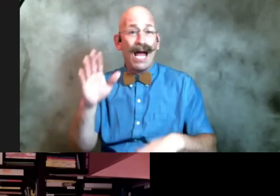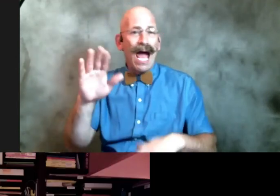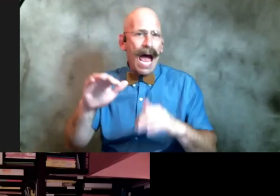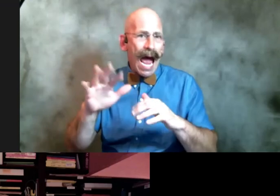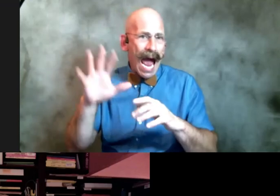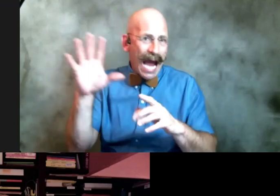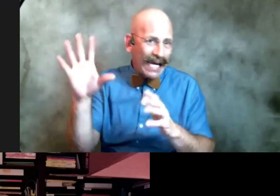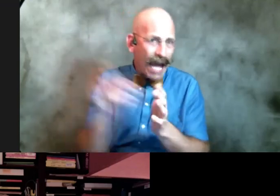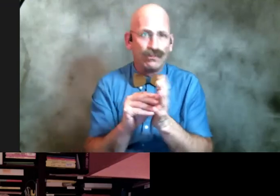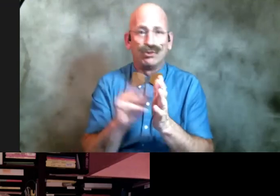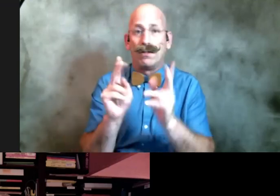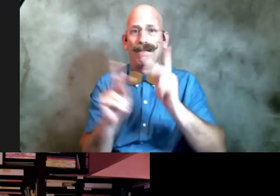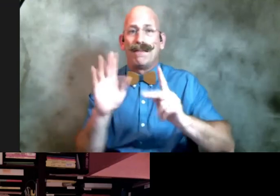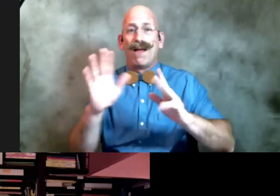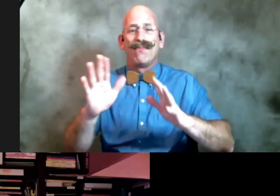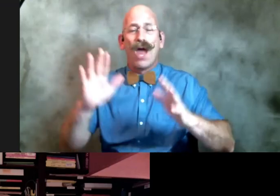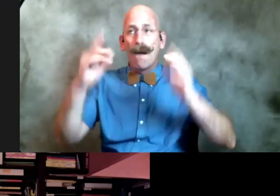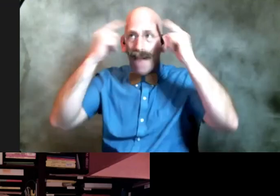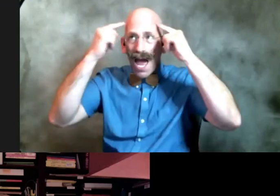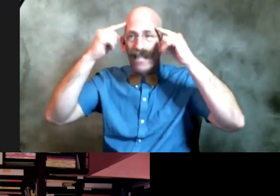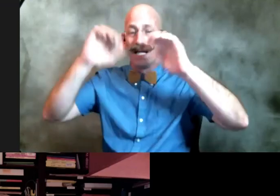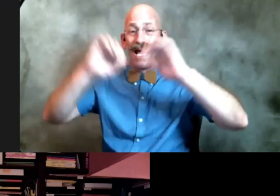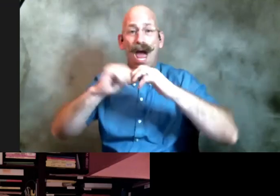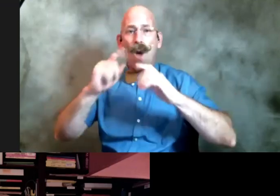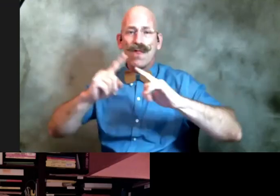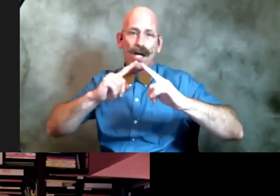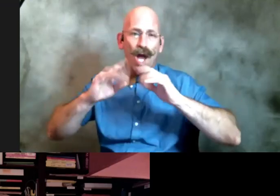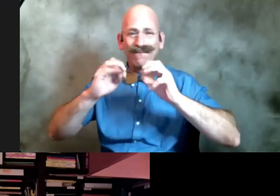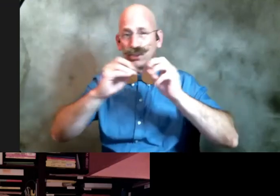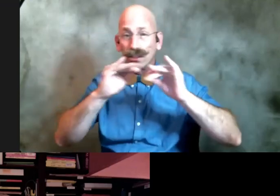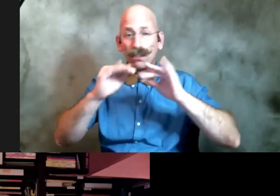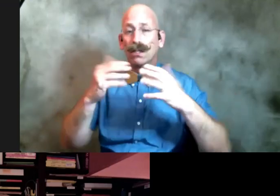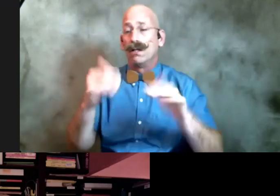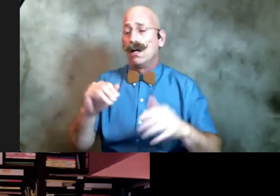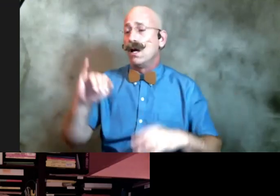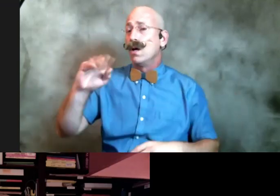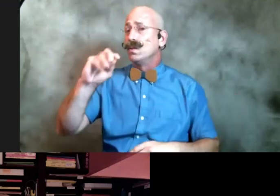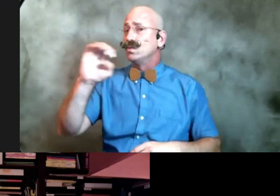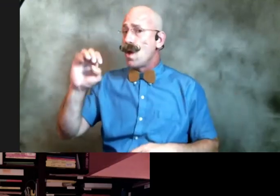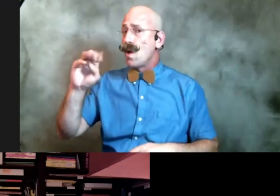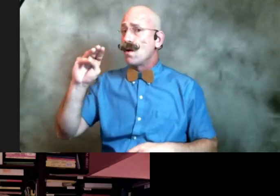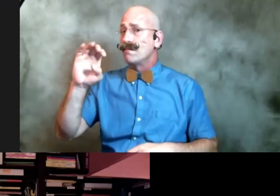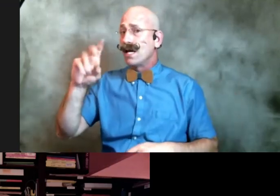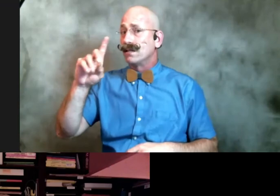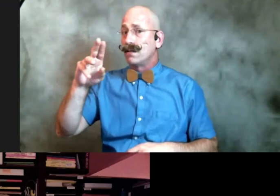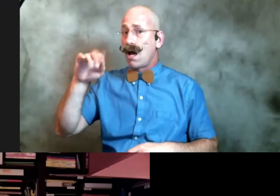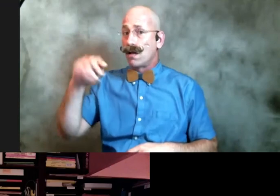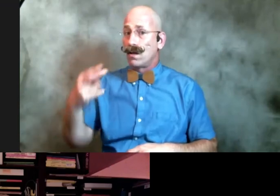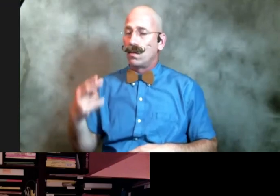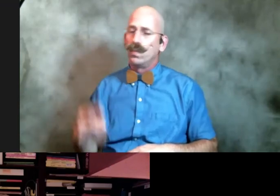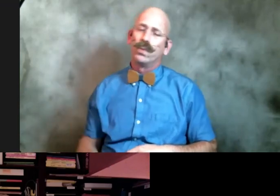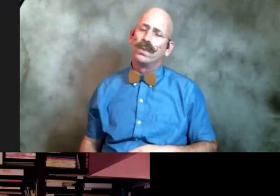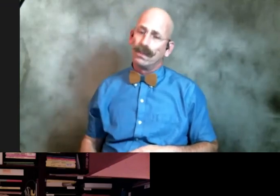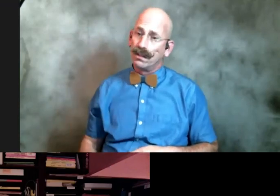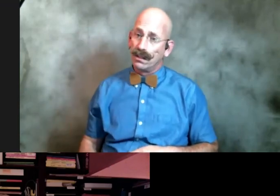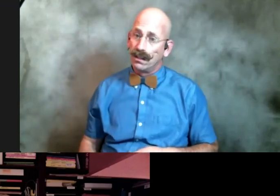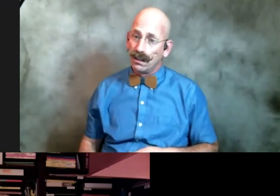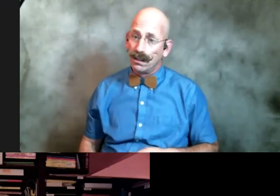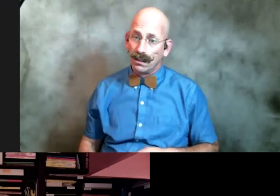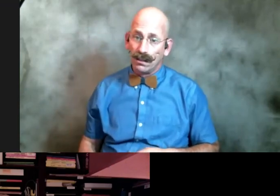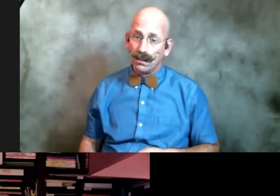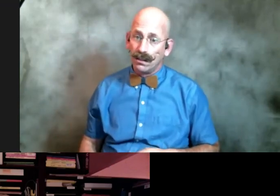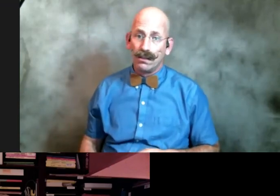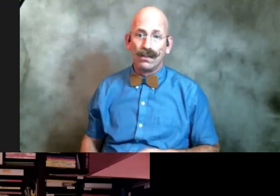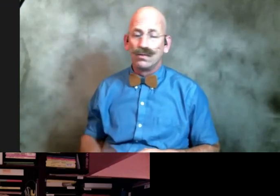while they're having this conversation uh jill mcdonough um for being again a very